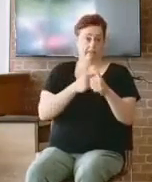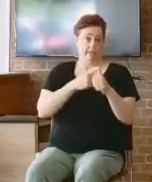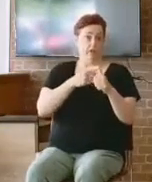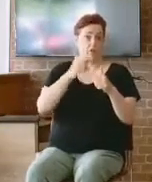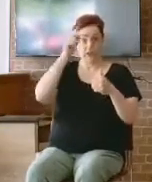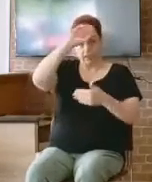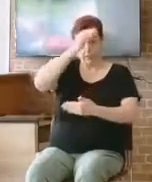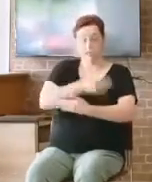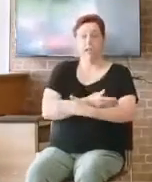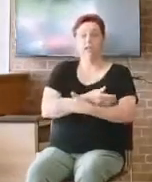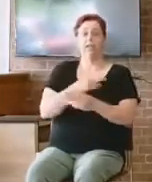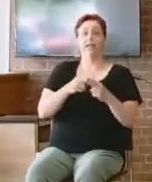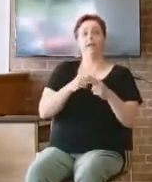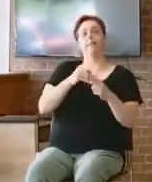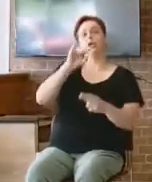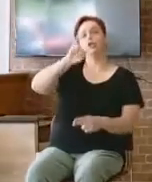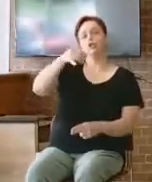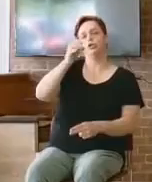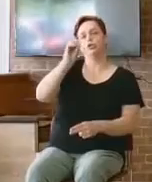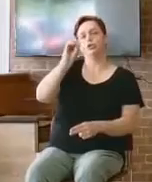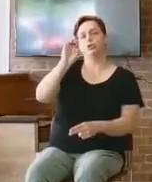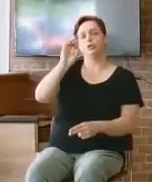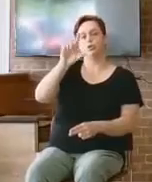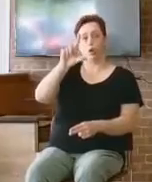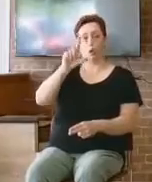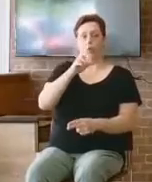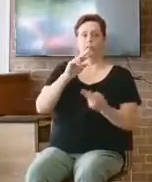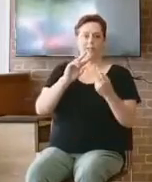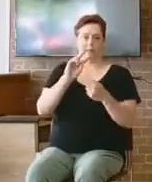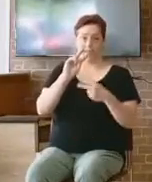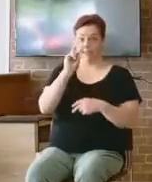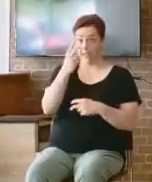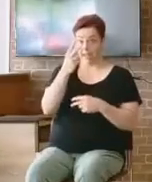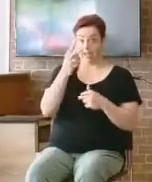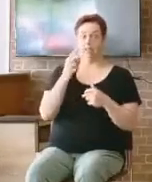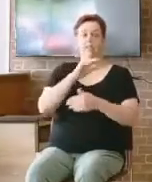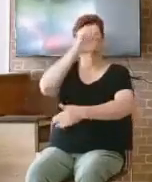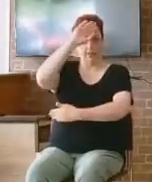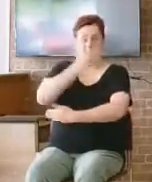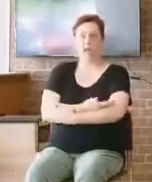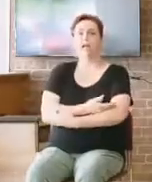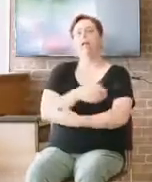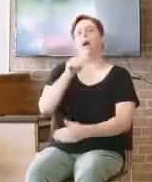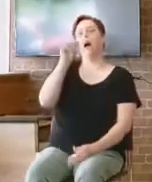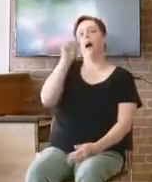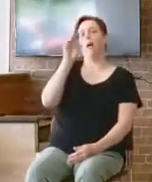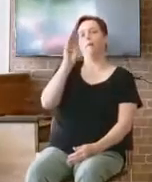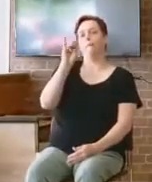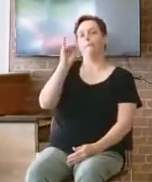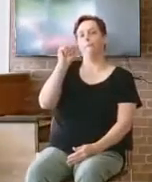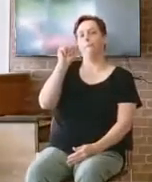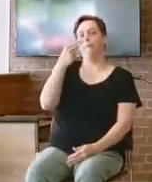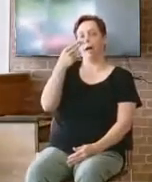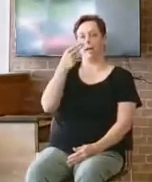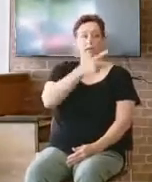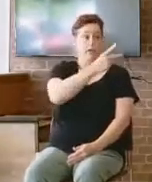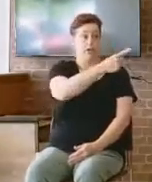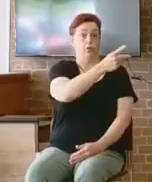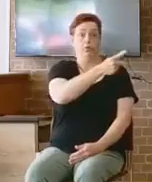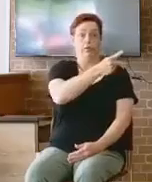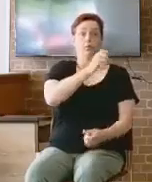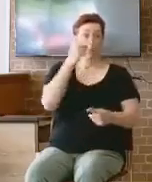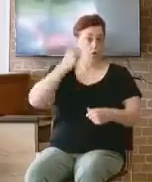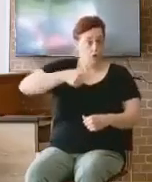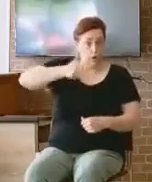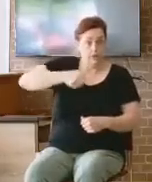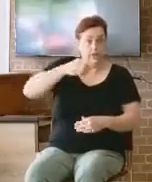name of his second, Abiah. They were judges in Beersheba. And his sons walked